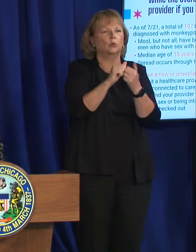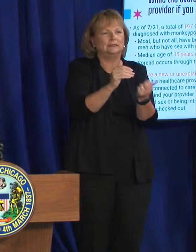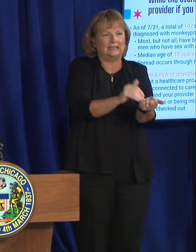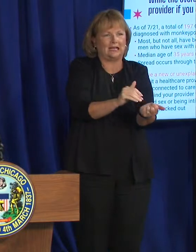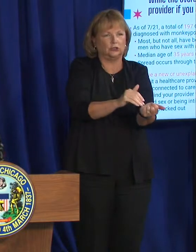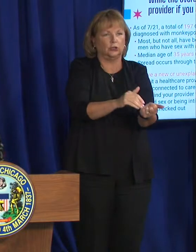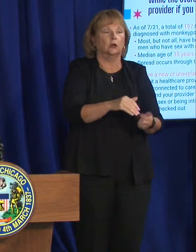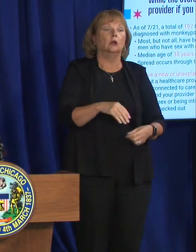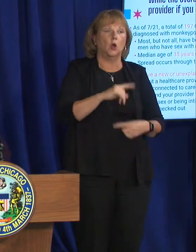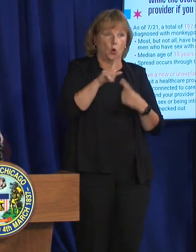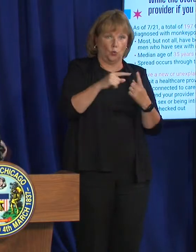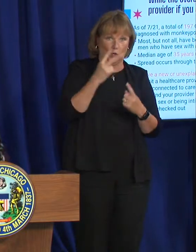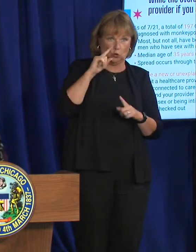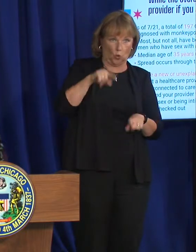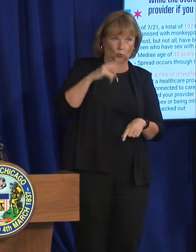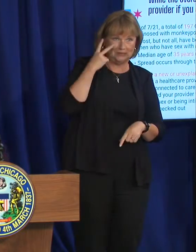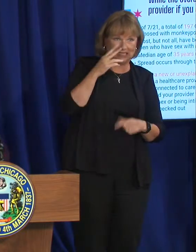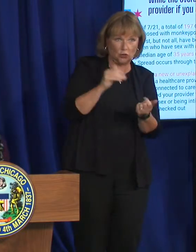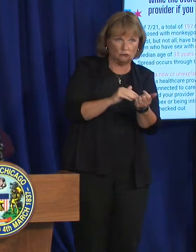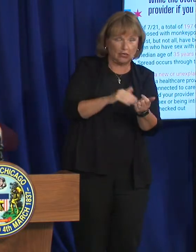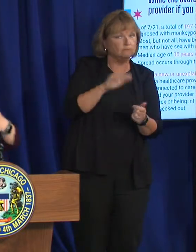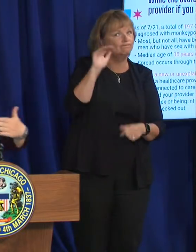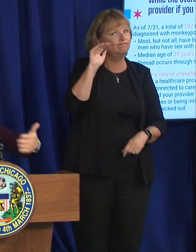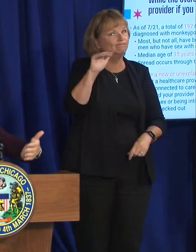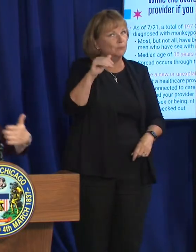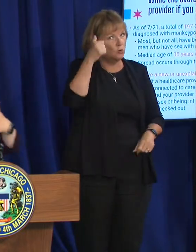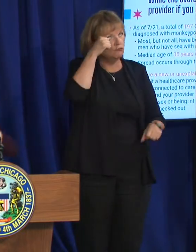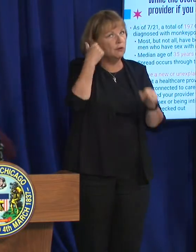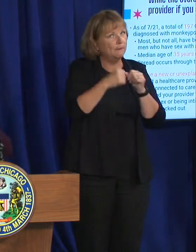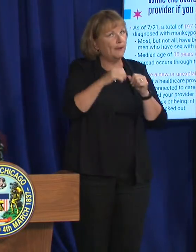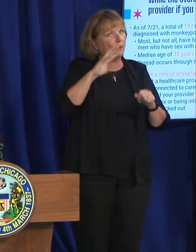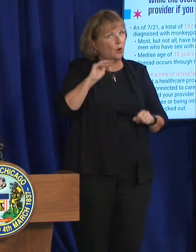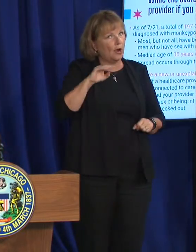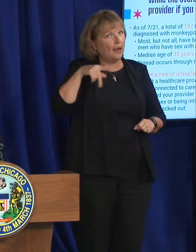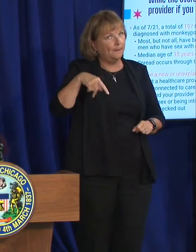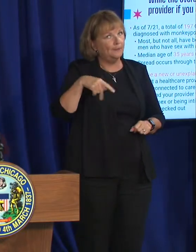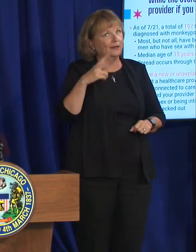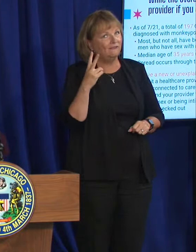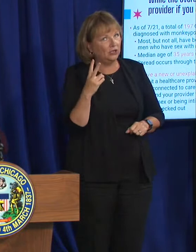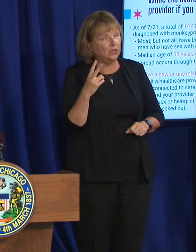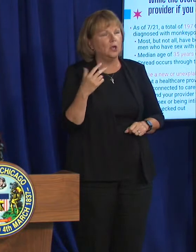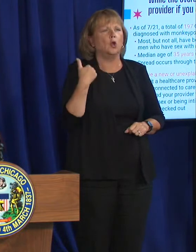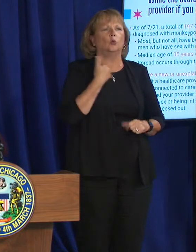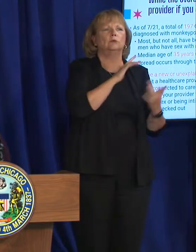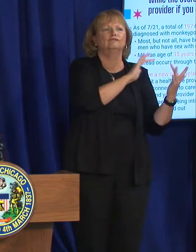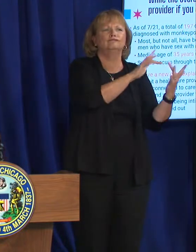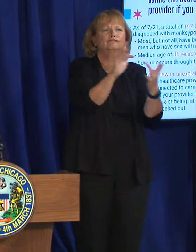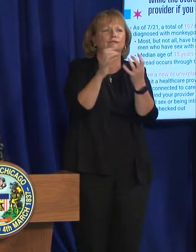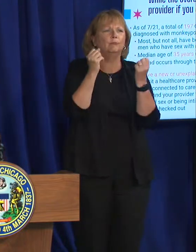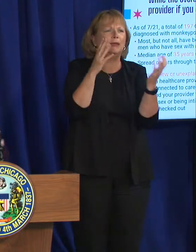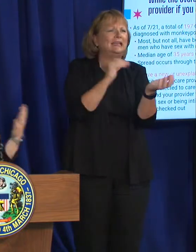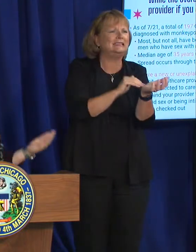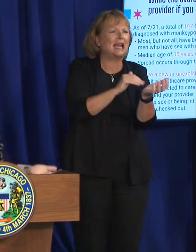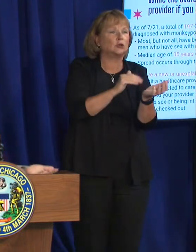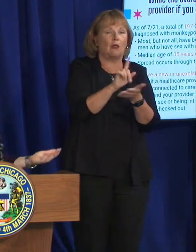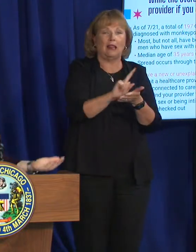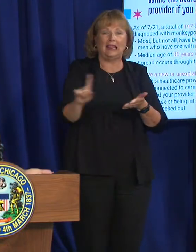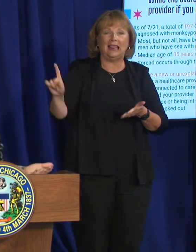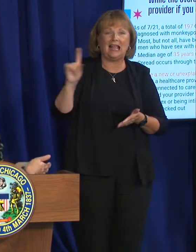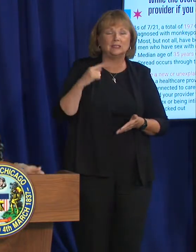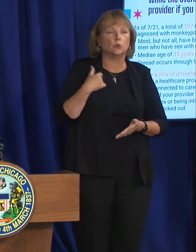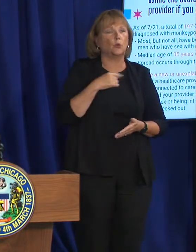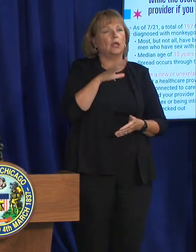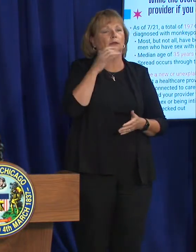Remind your provider that monkeypox is in the community. We've been doing a lot of outreach to providers. We had a call late last week with more than